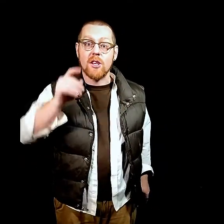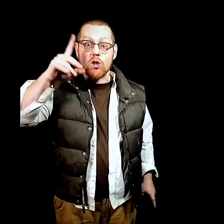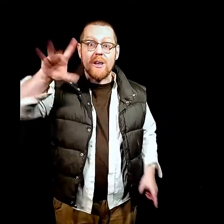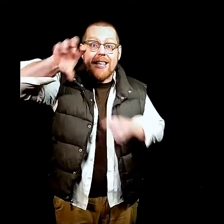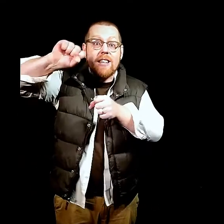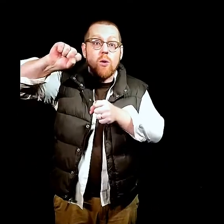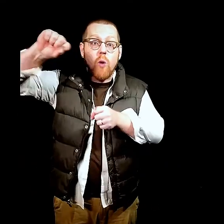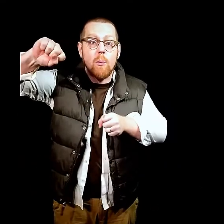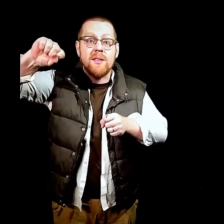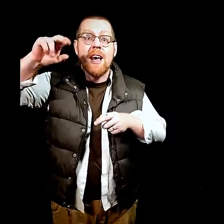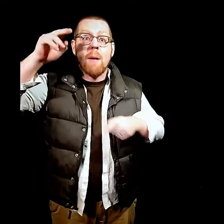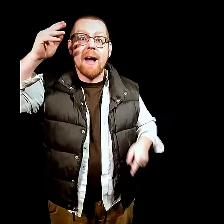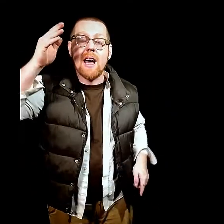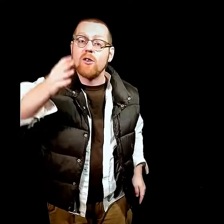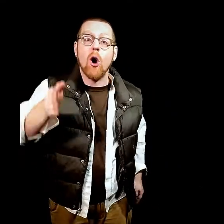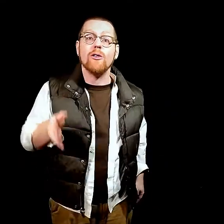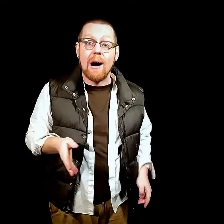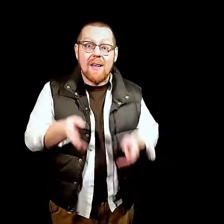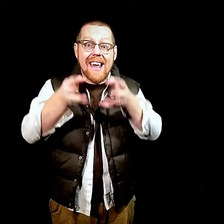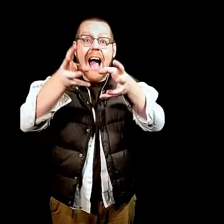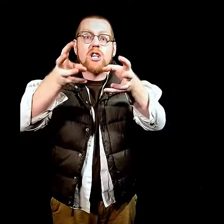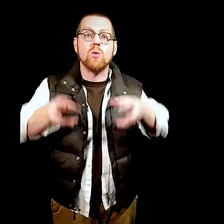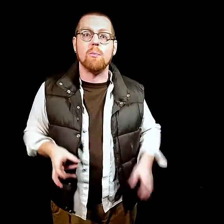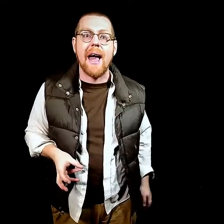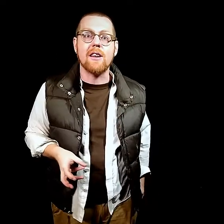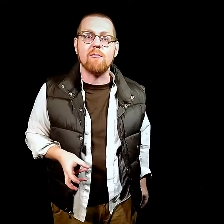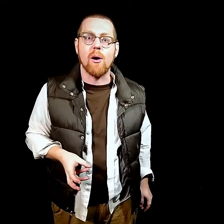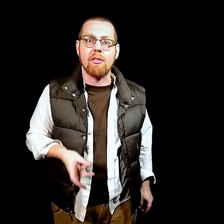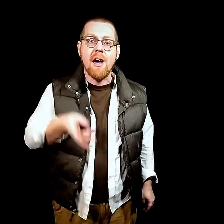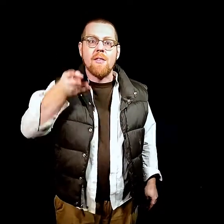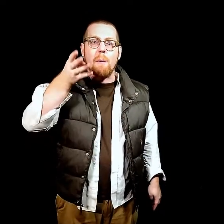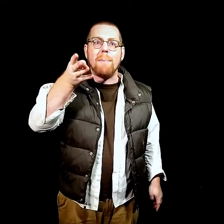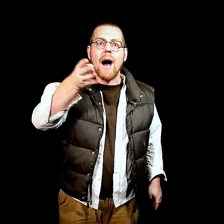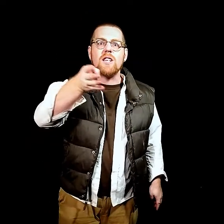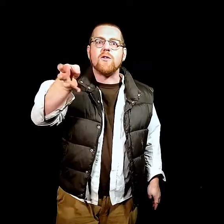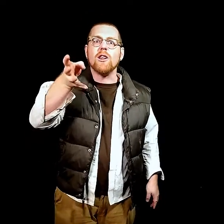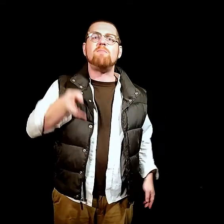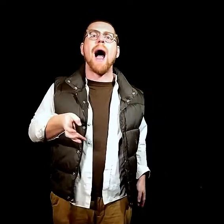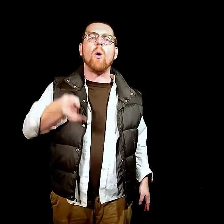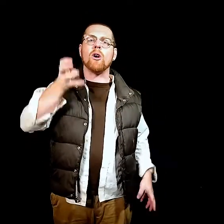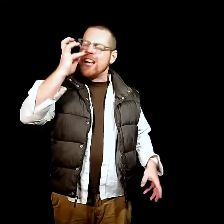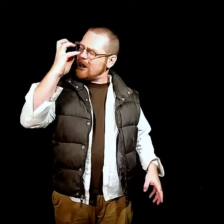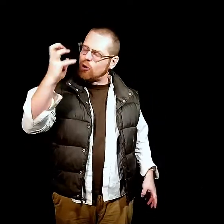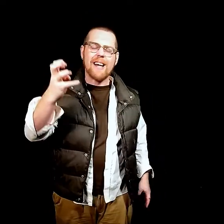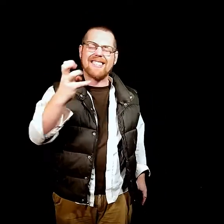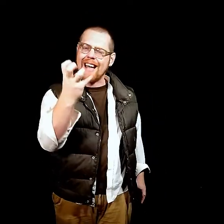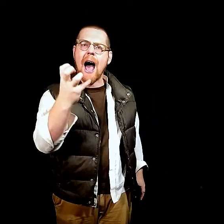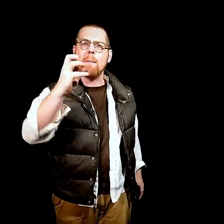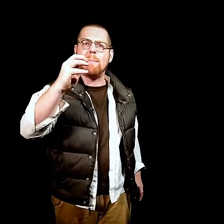trees and the ropes. Many have called out in the actual pain of birth. Their bodies full of power and grace. Time bending